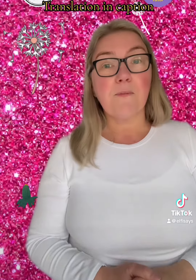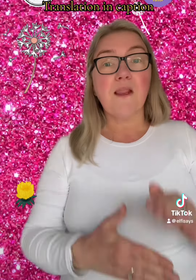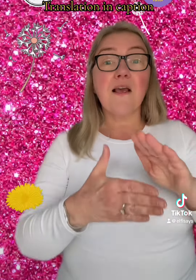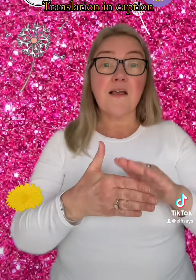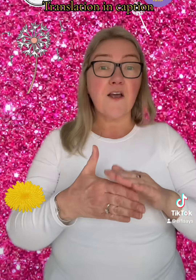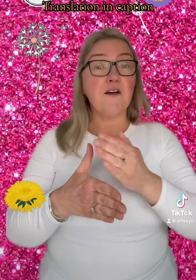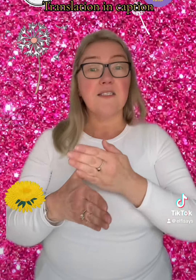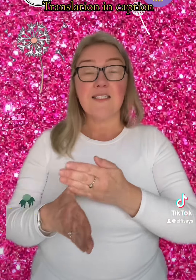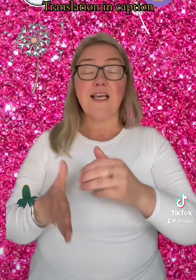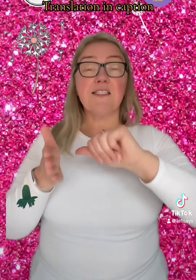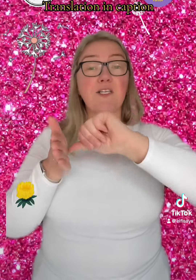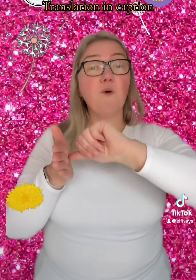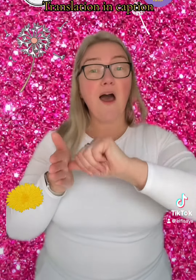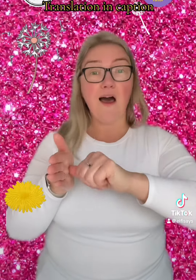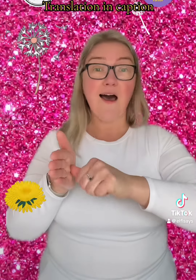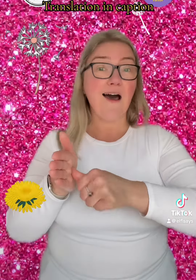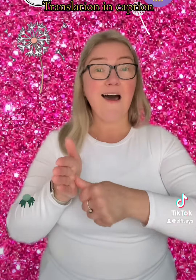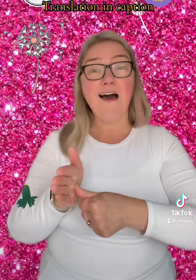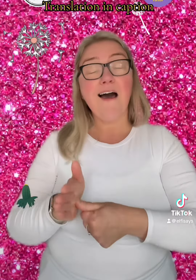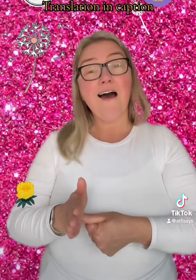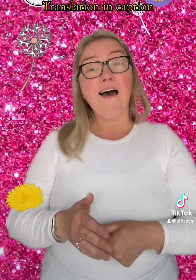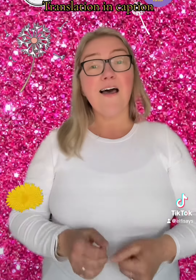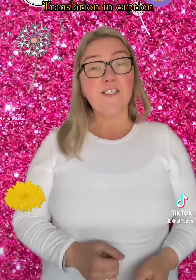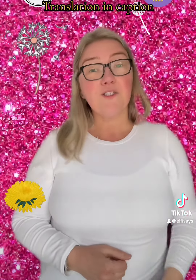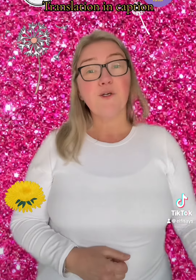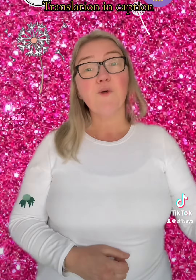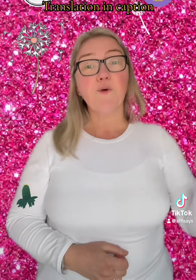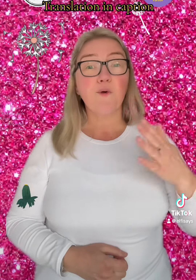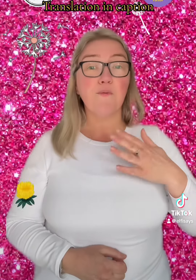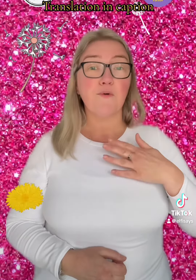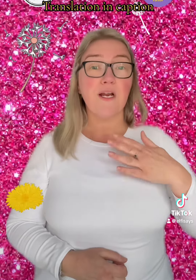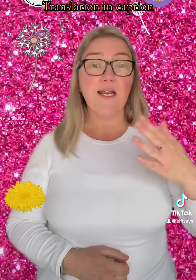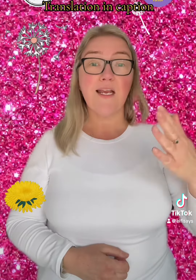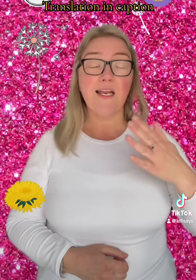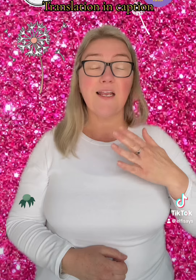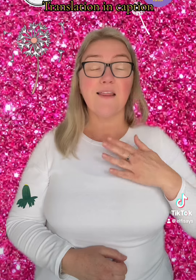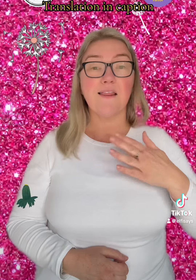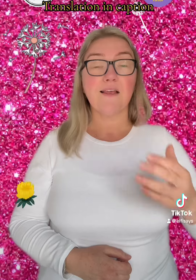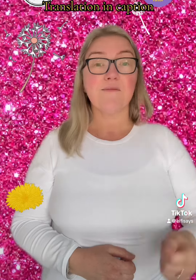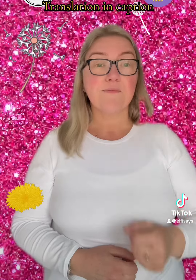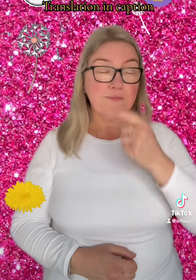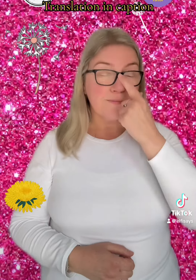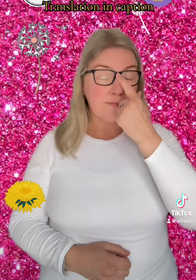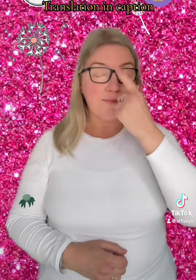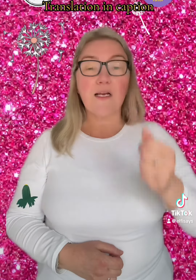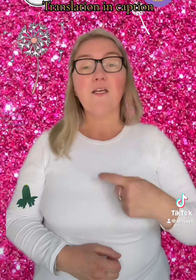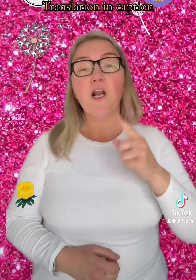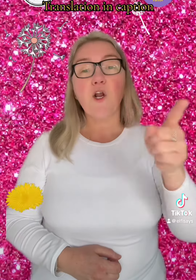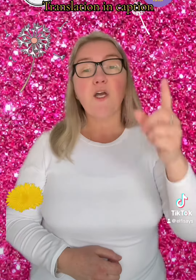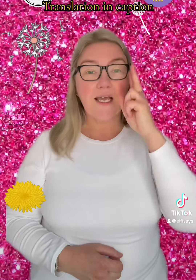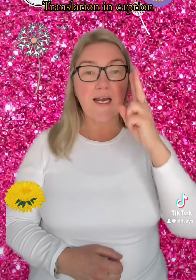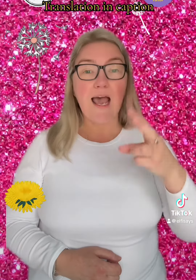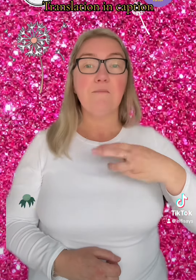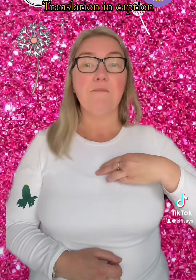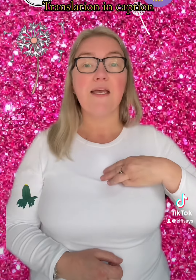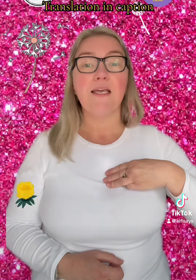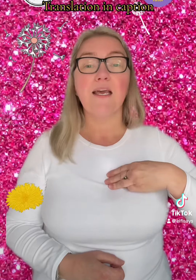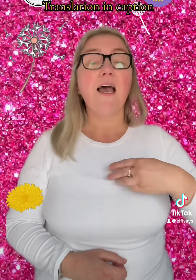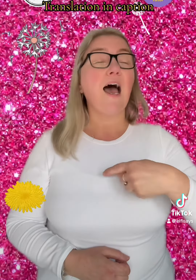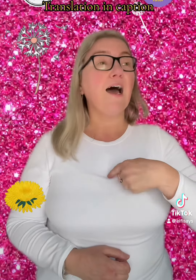Cause it gets so hard to breathe When you're looking at me I've